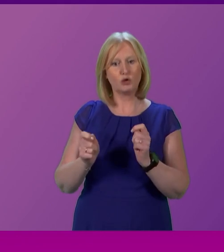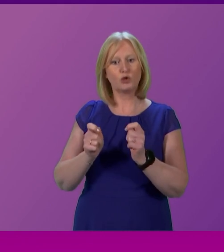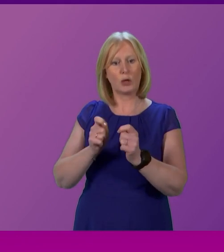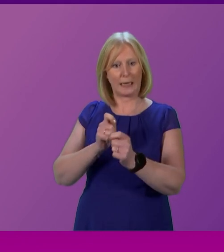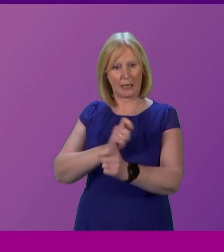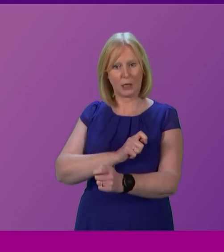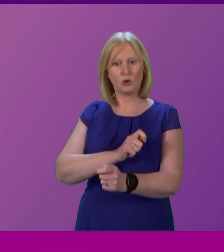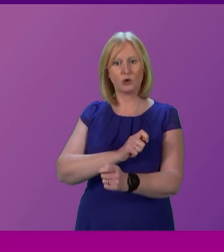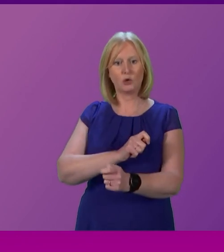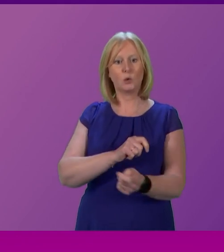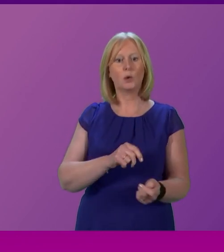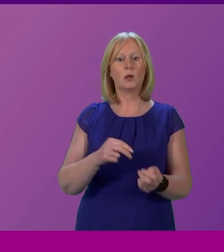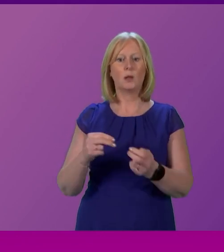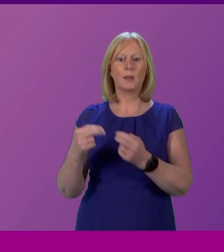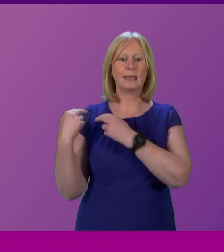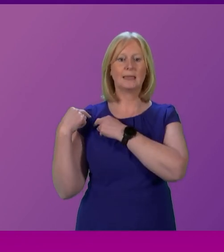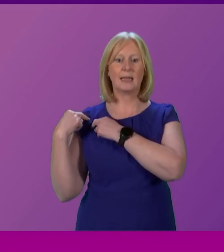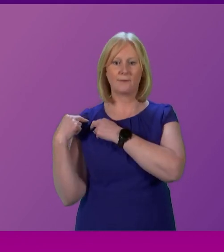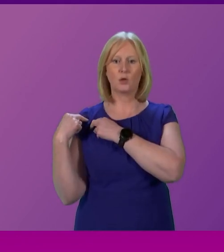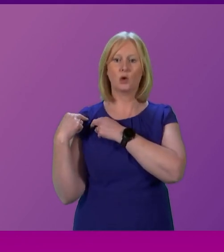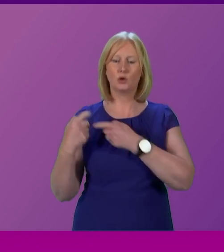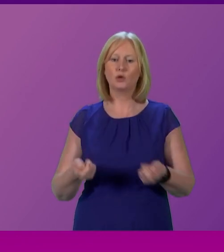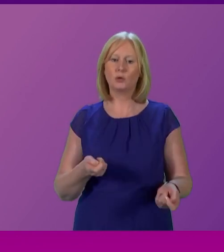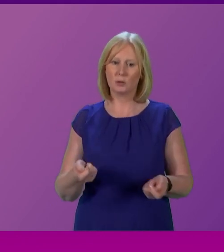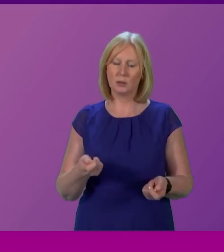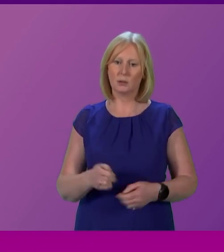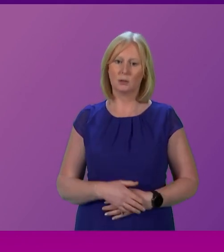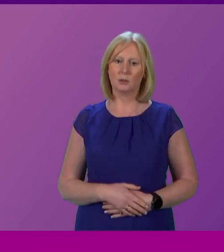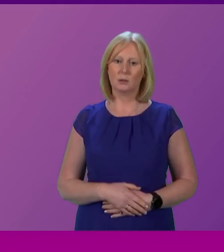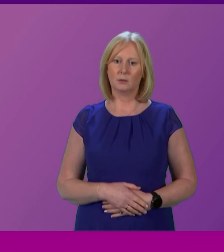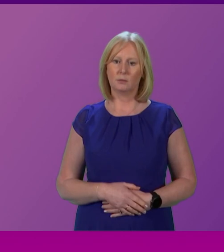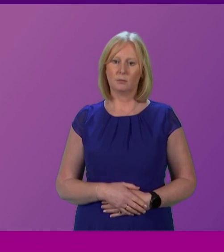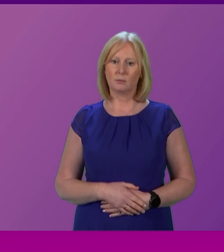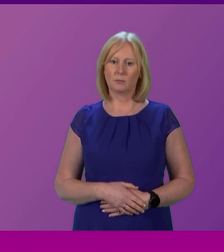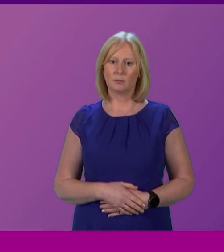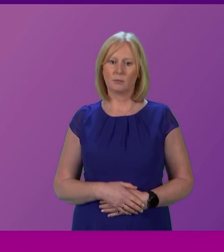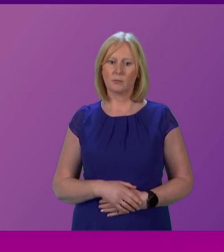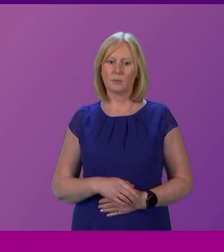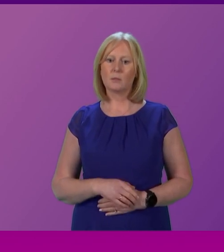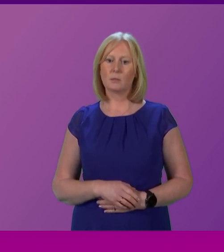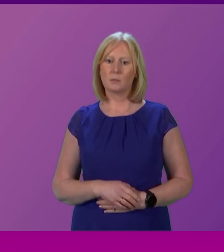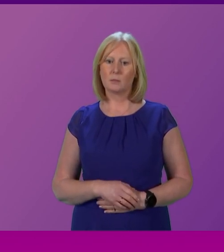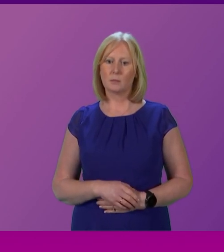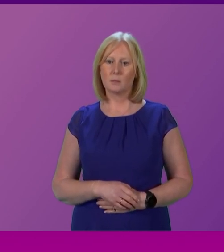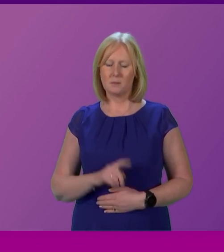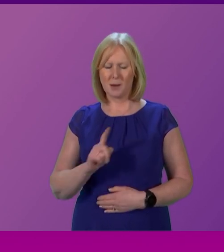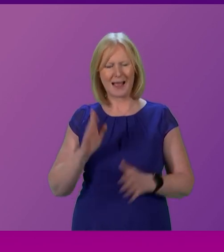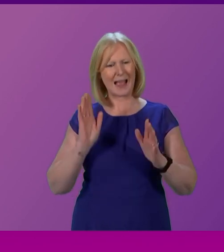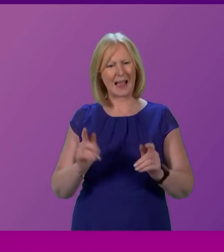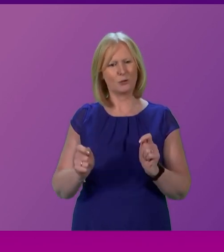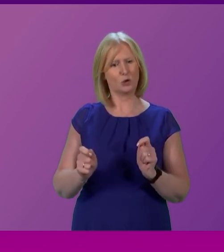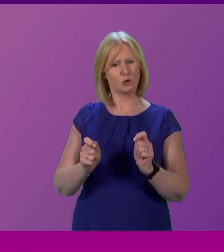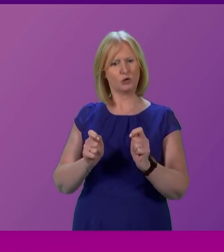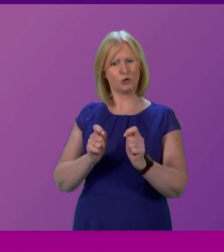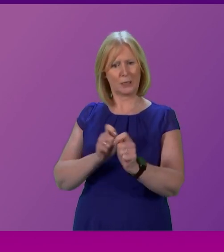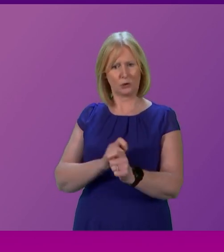settlement. My disappointment with Donald Cameron today, not acknowledging that the status quo is perfect. We need to change the status